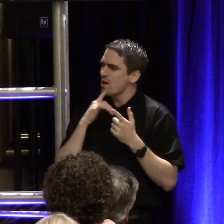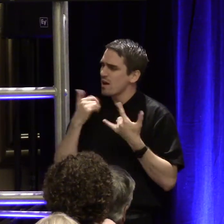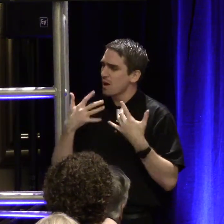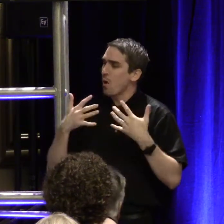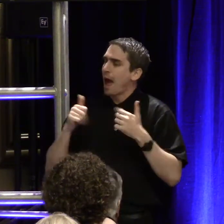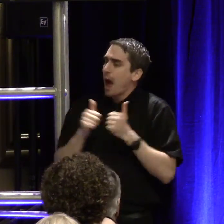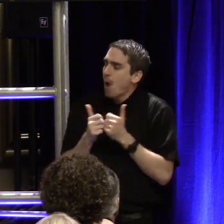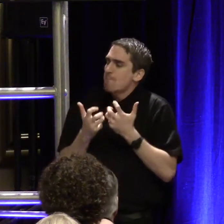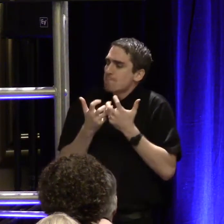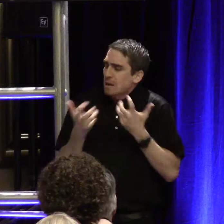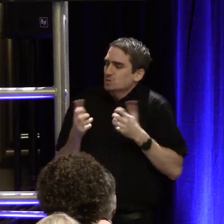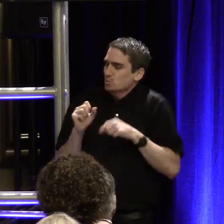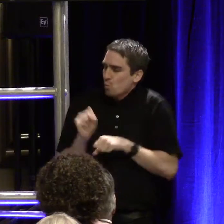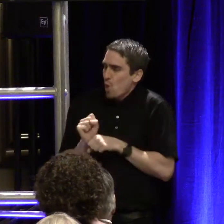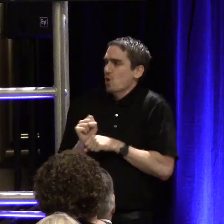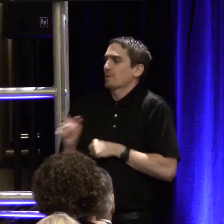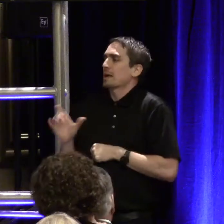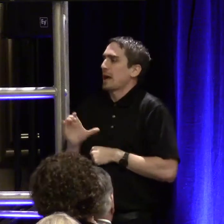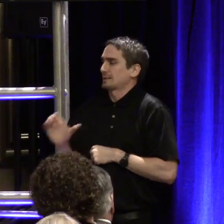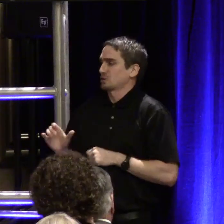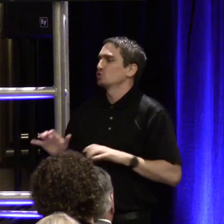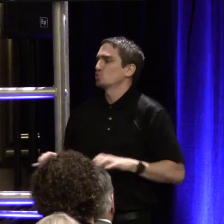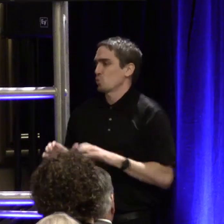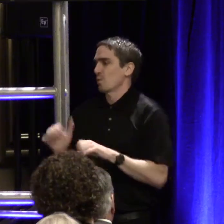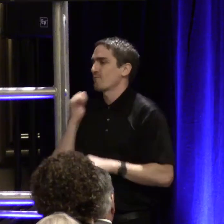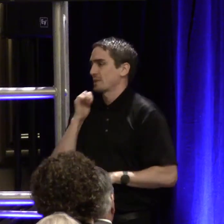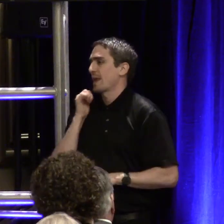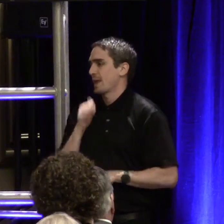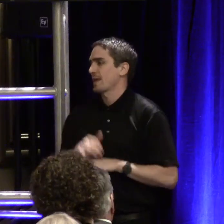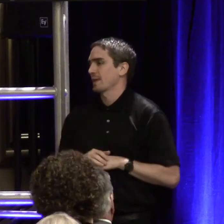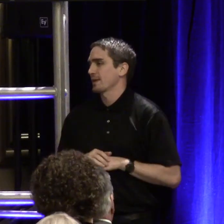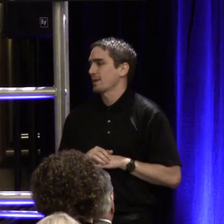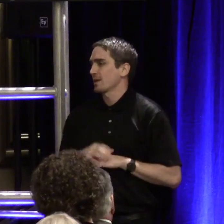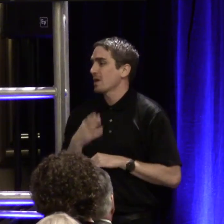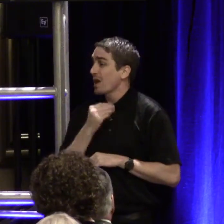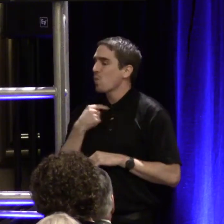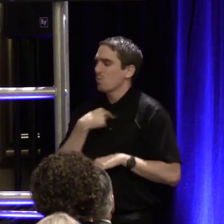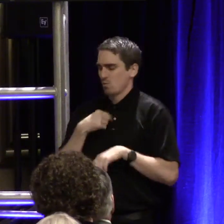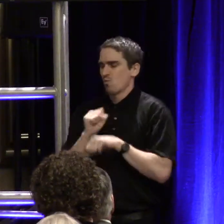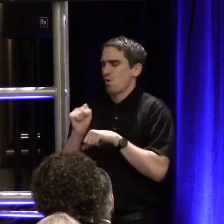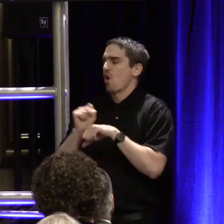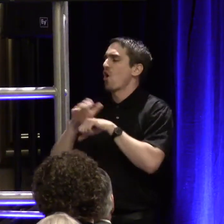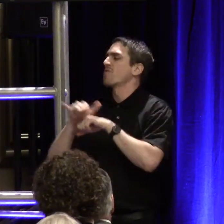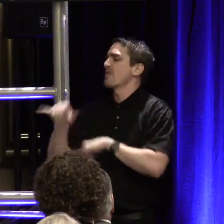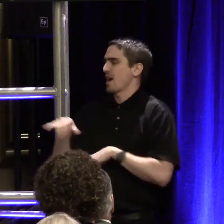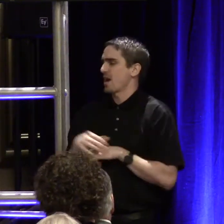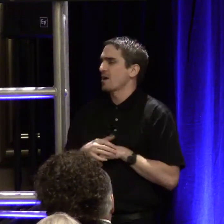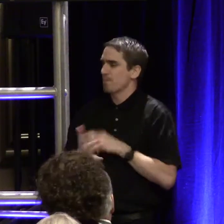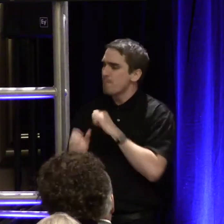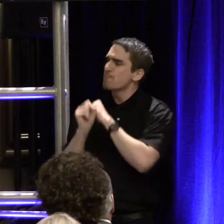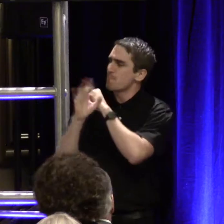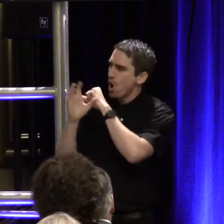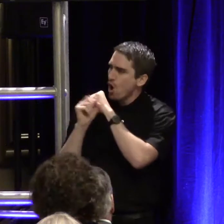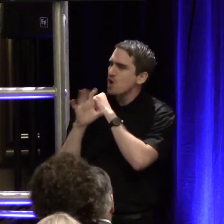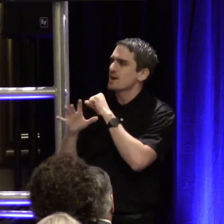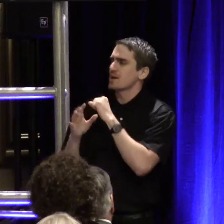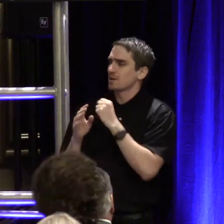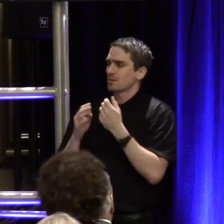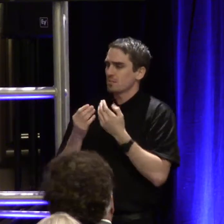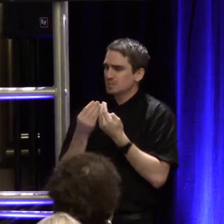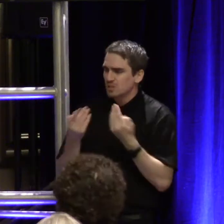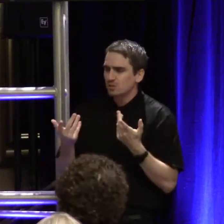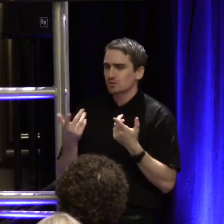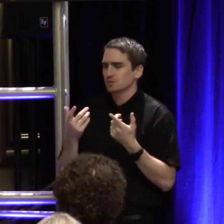good work that is done at the Conklin Center every day. And we are working on that. With marketing materials, with community